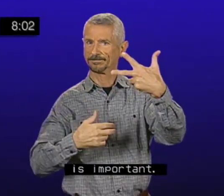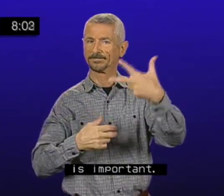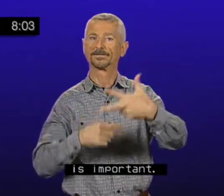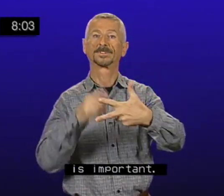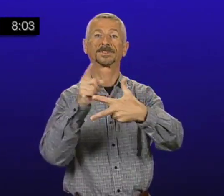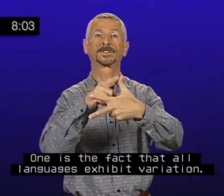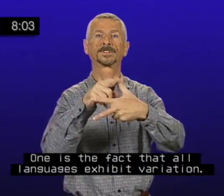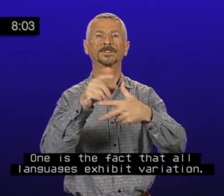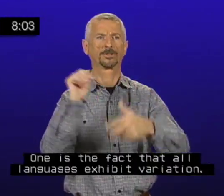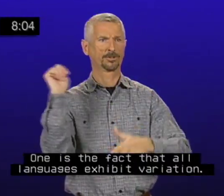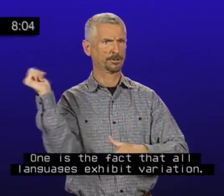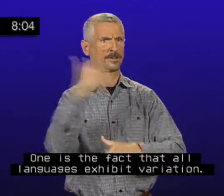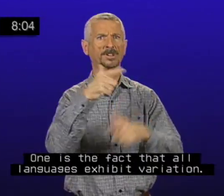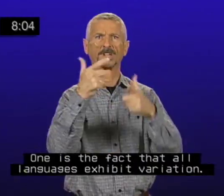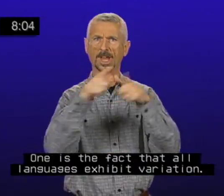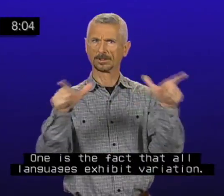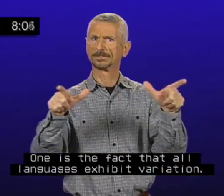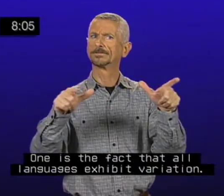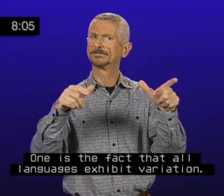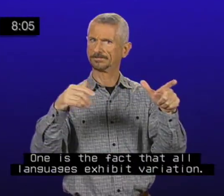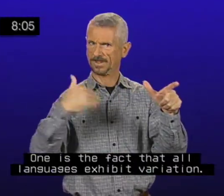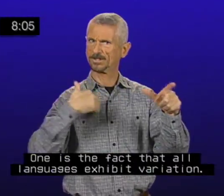One is the fact that all languages exhibit variation.